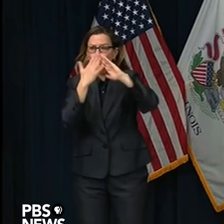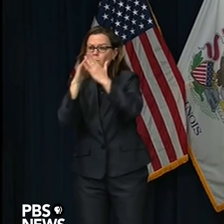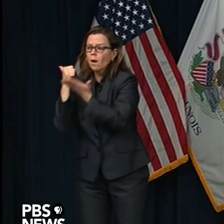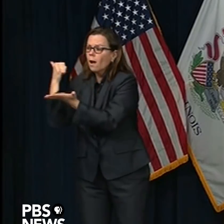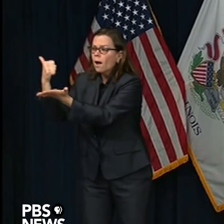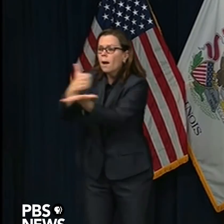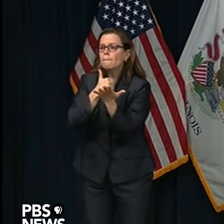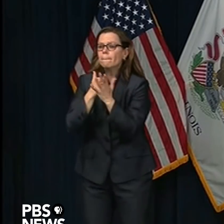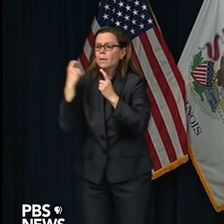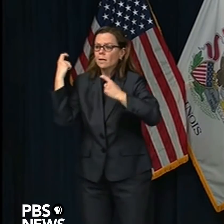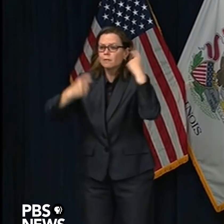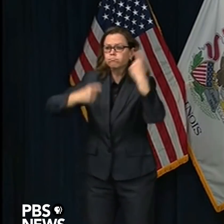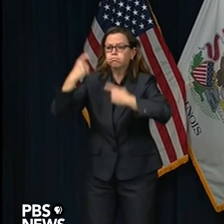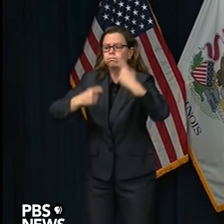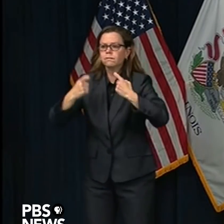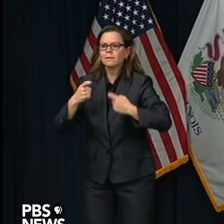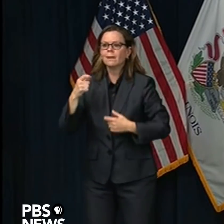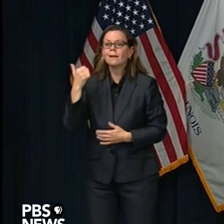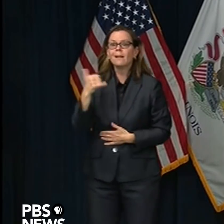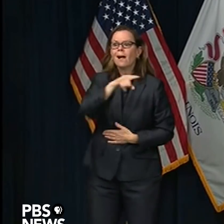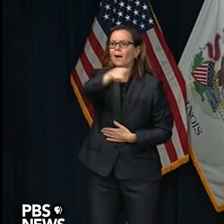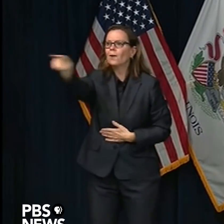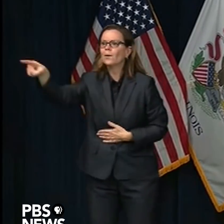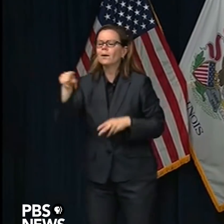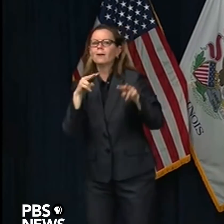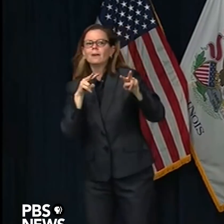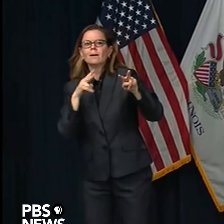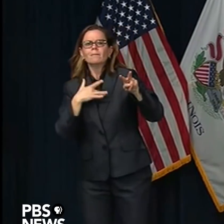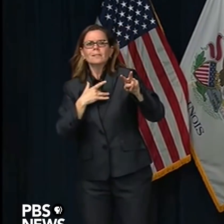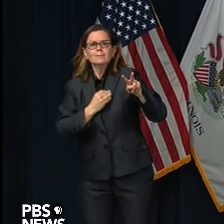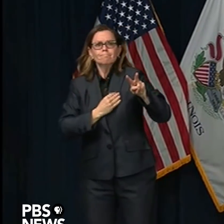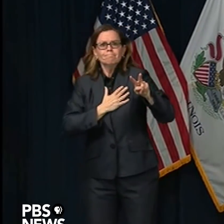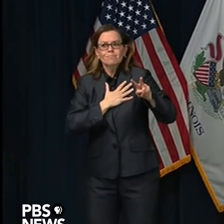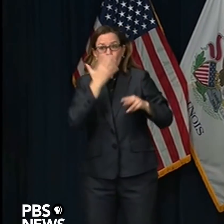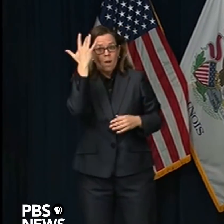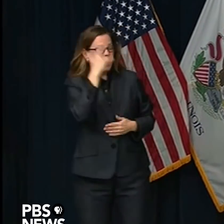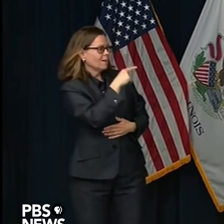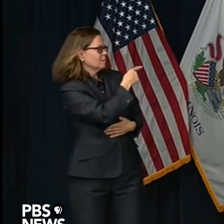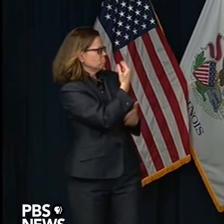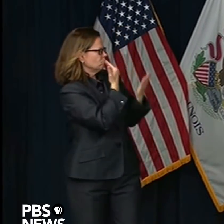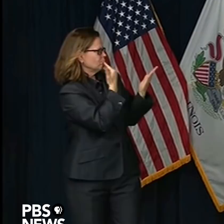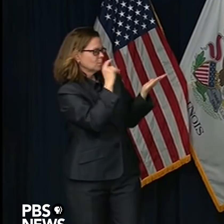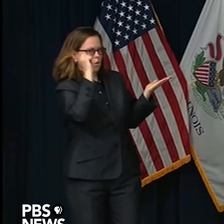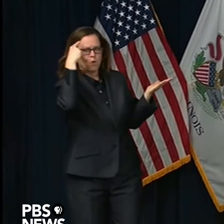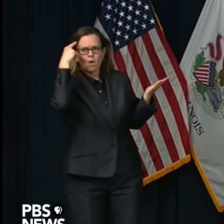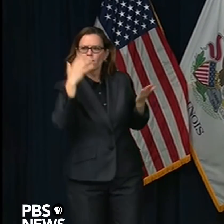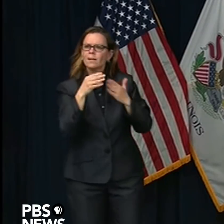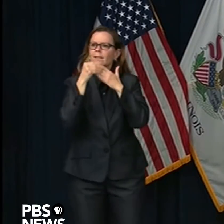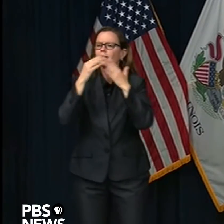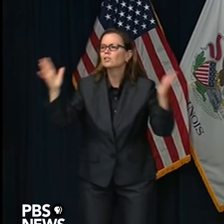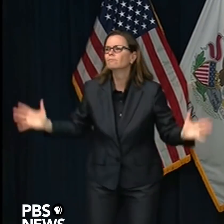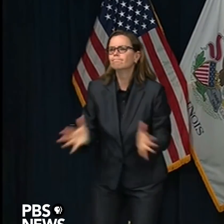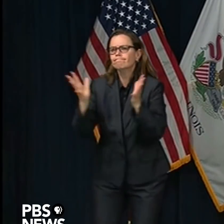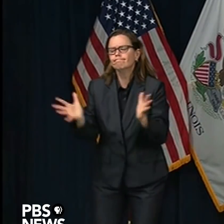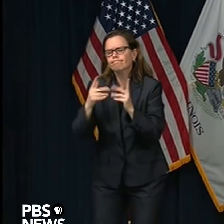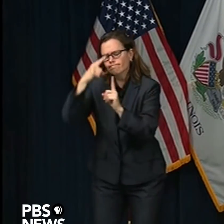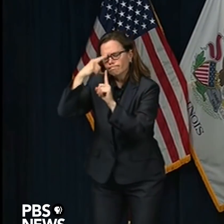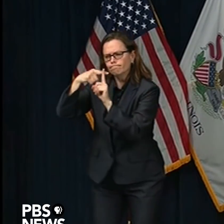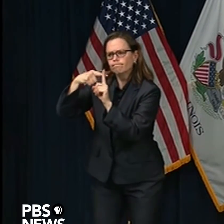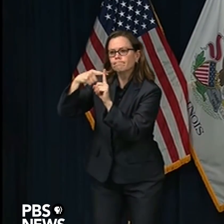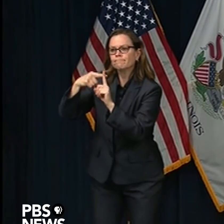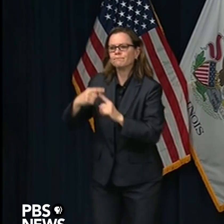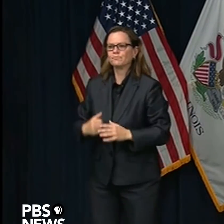to be a part of this great effort, and so thank you for your continued leadership. The response to the COVID-19 pandemic